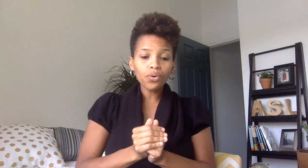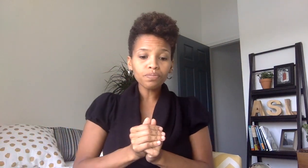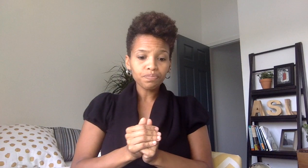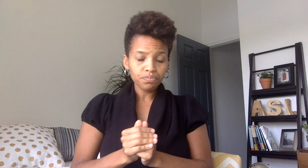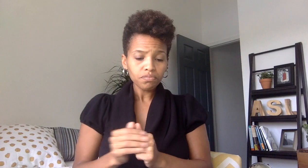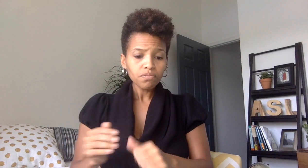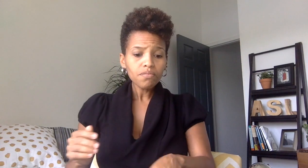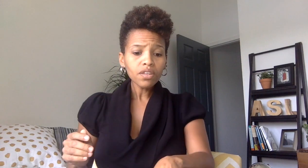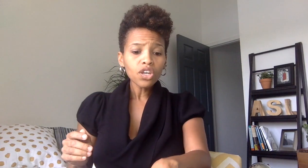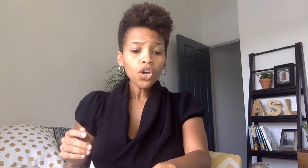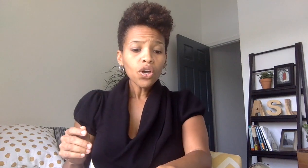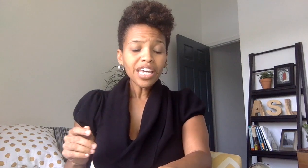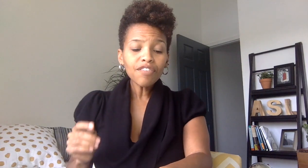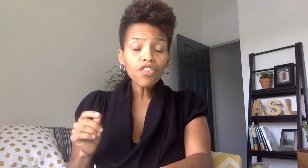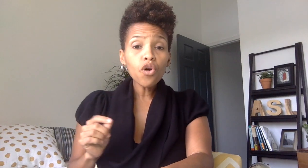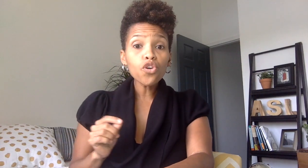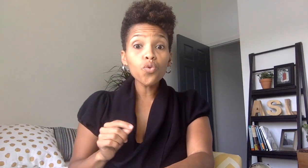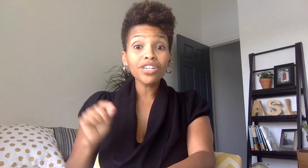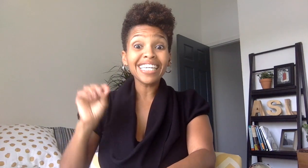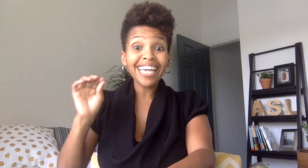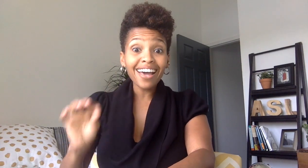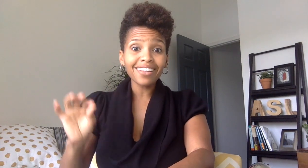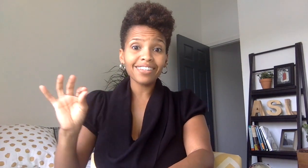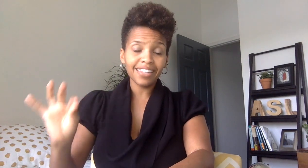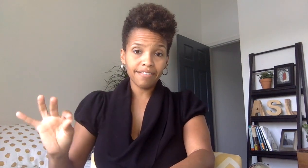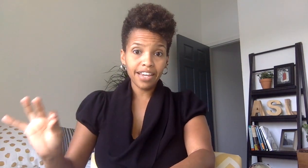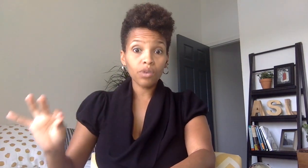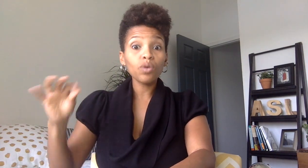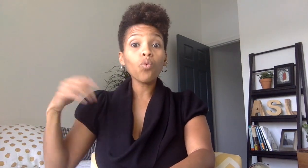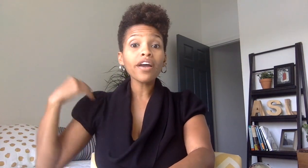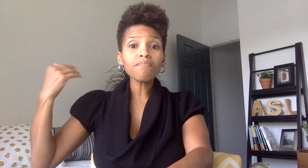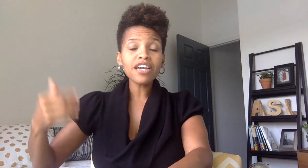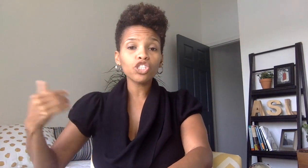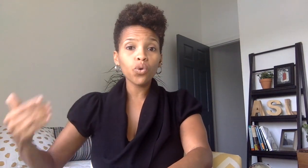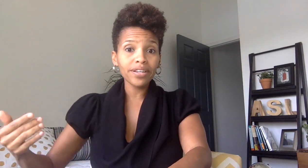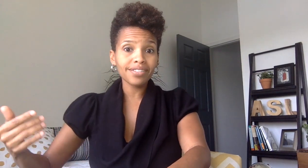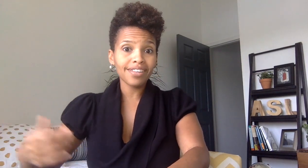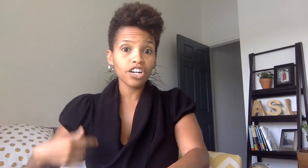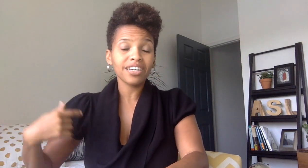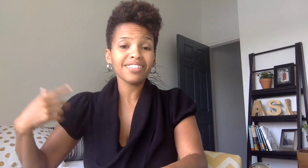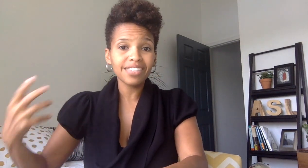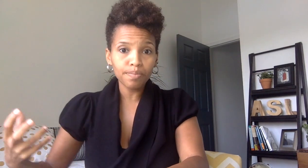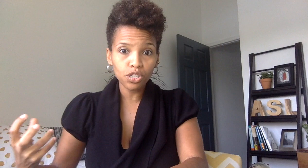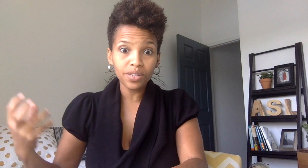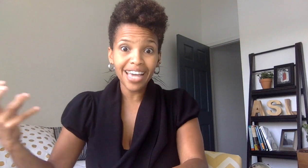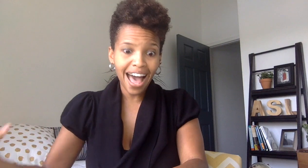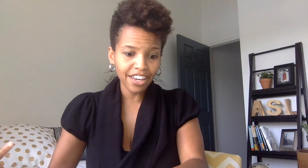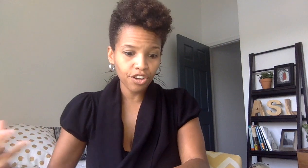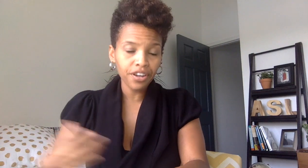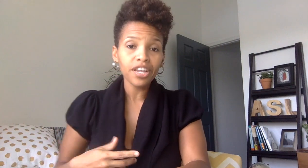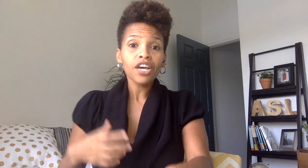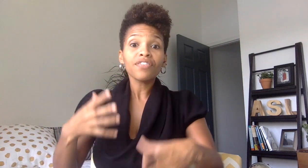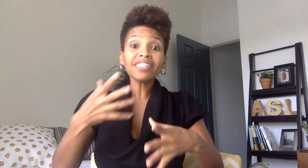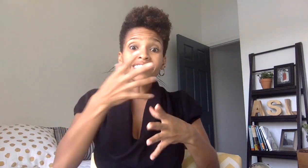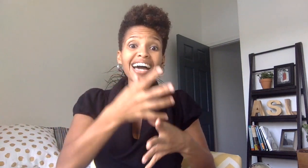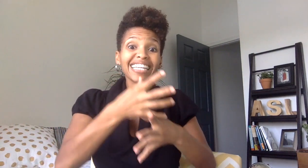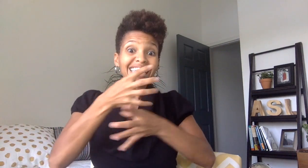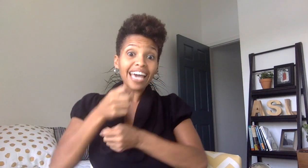even though the word get is in there we want to make choices that are conceptually accurate this sign get